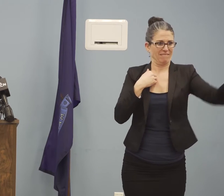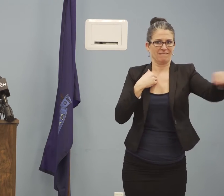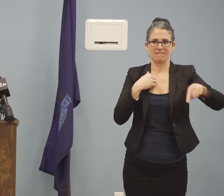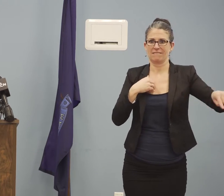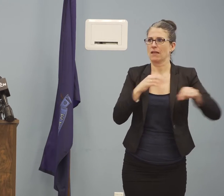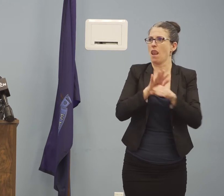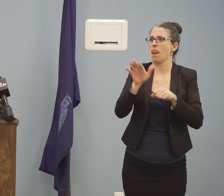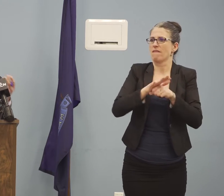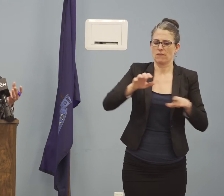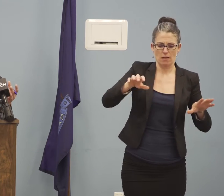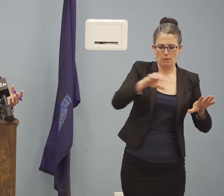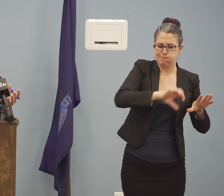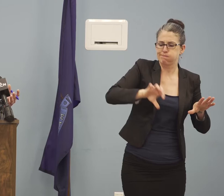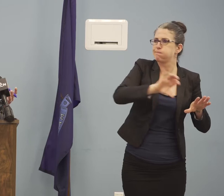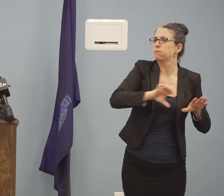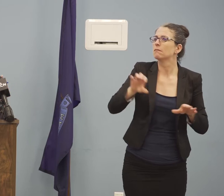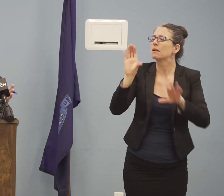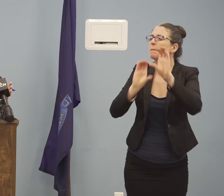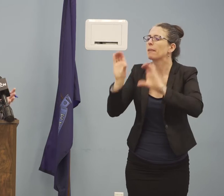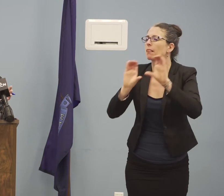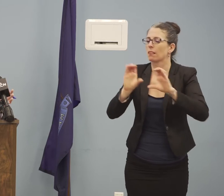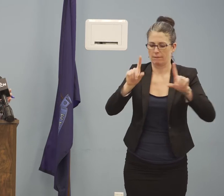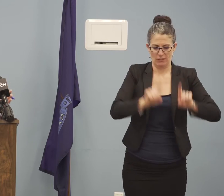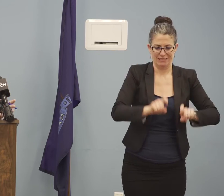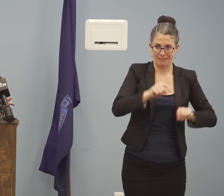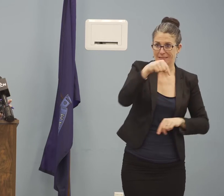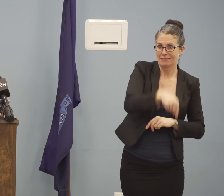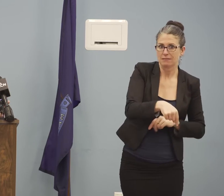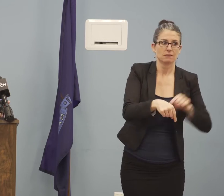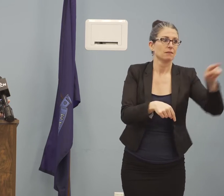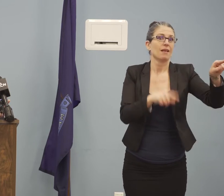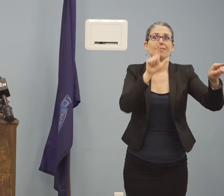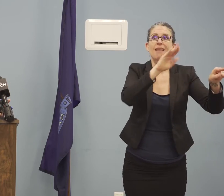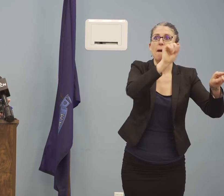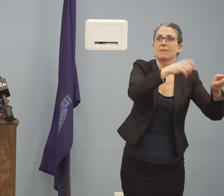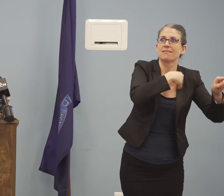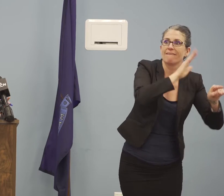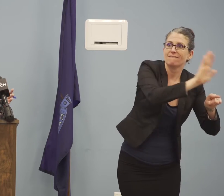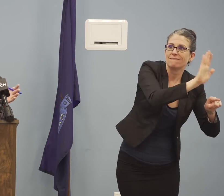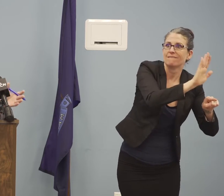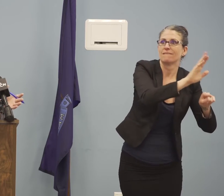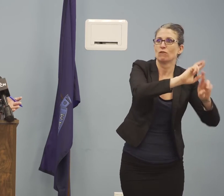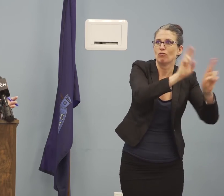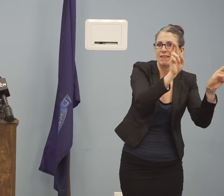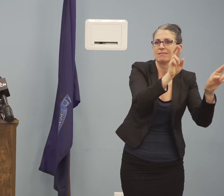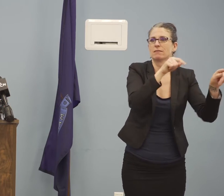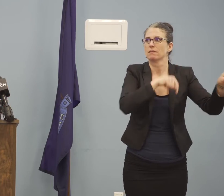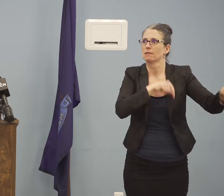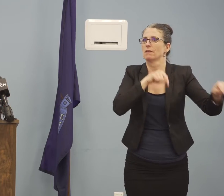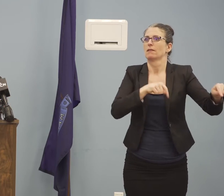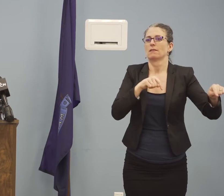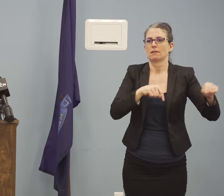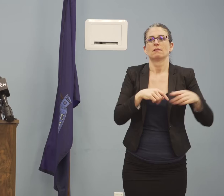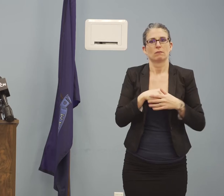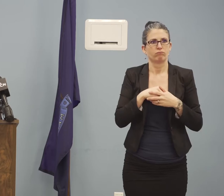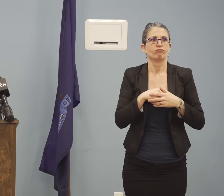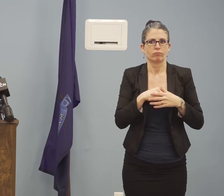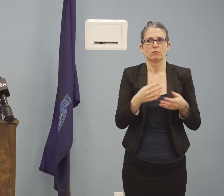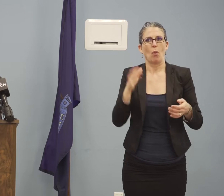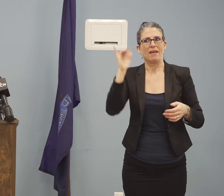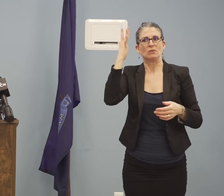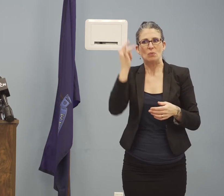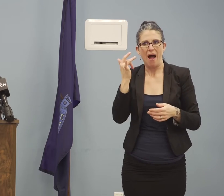close tabs on. It's all the more reason we are keeping a very open line of communication with, for example, the Strategic National